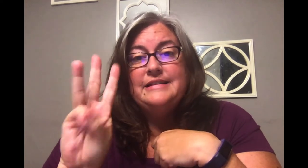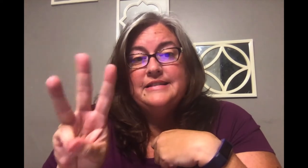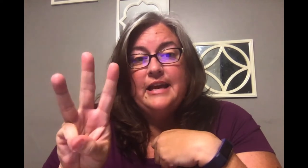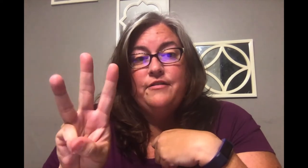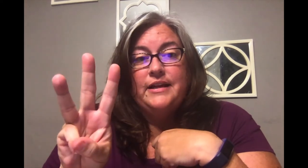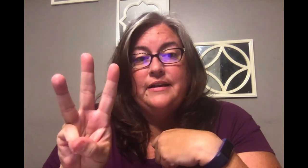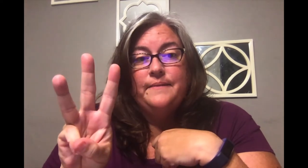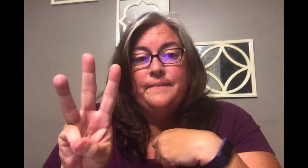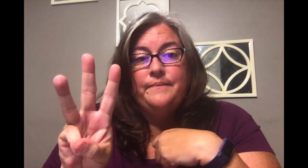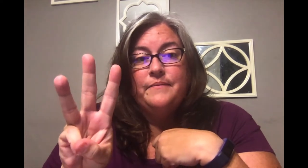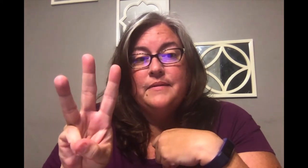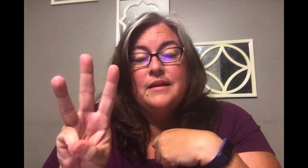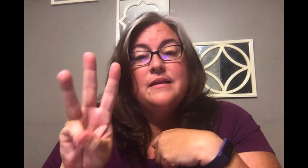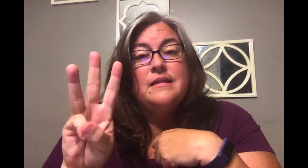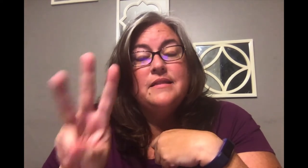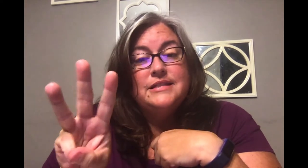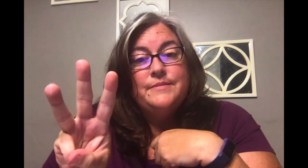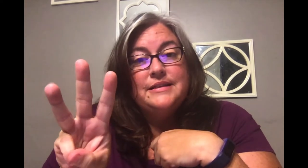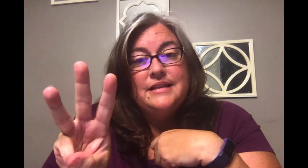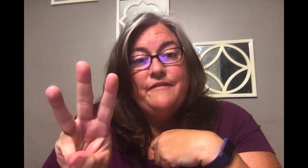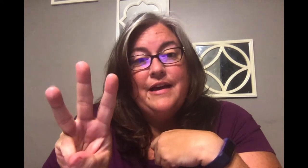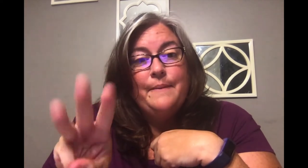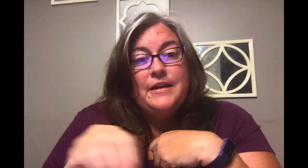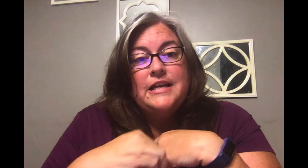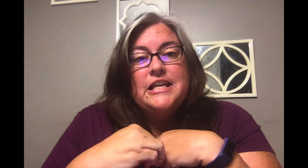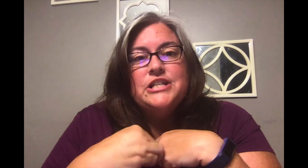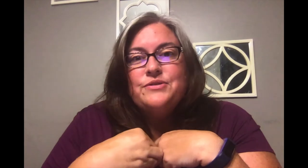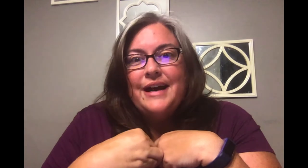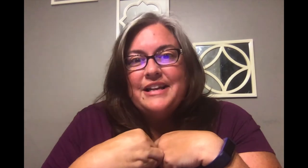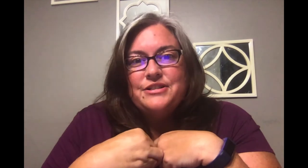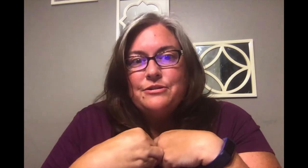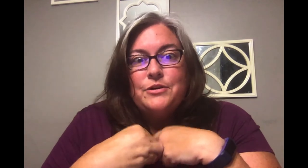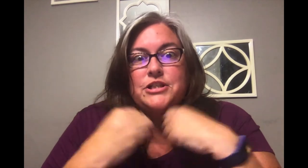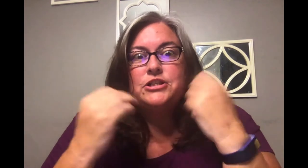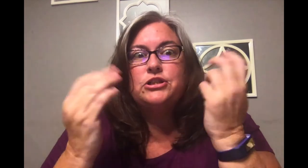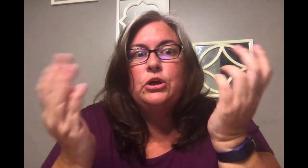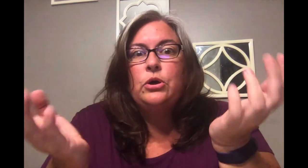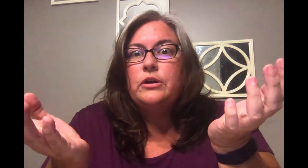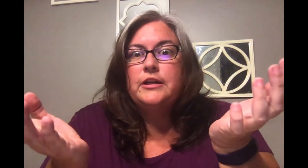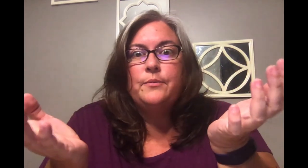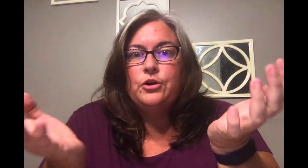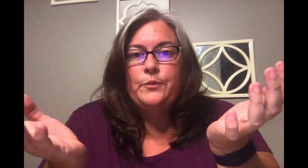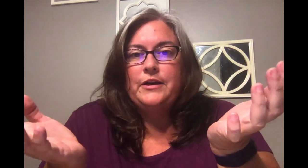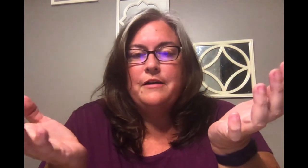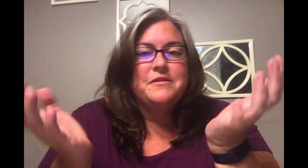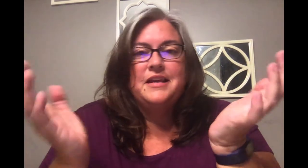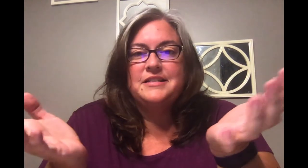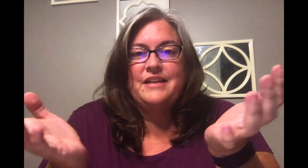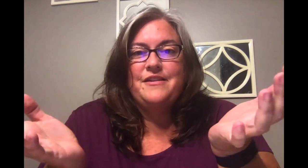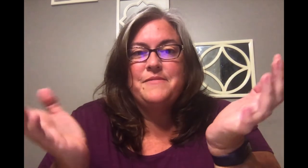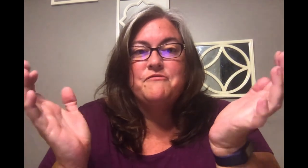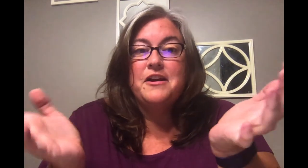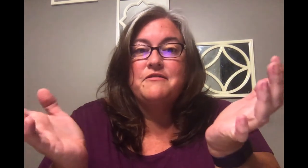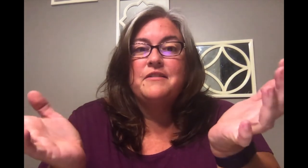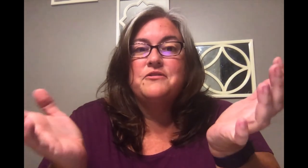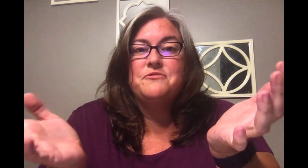integrity this month's life app is gratitude which is totally appropriate with thanksgiving being right around the corner